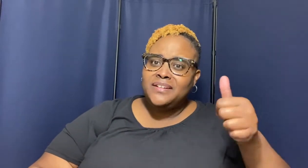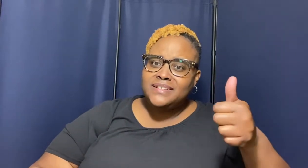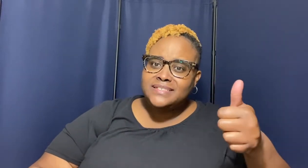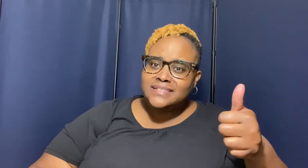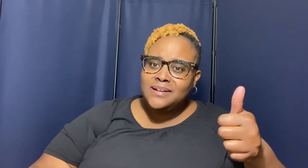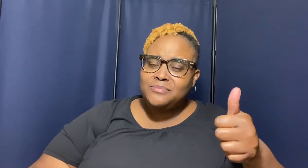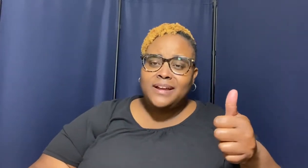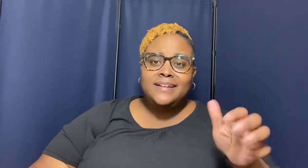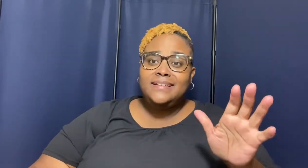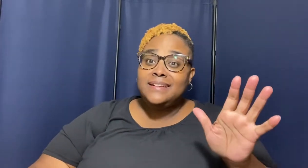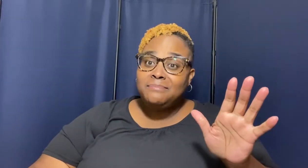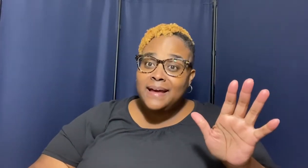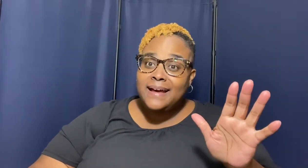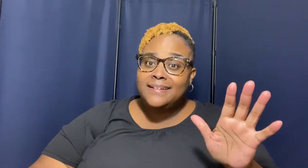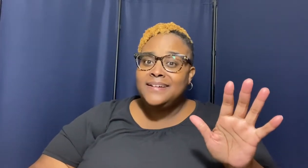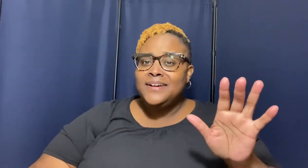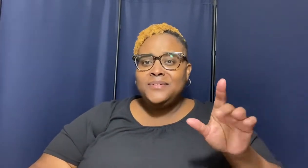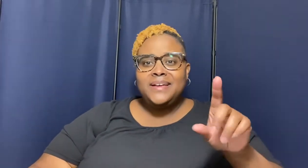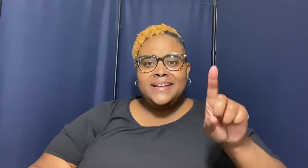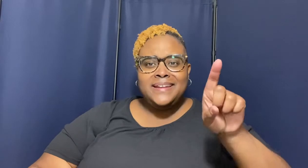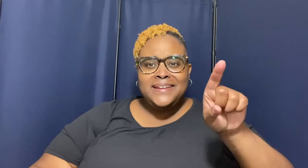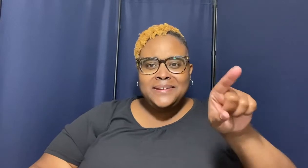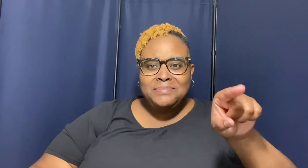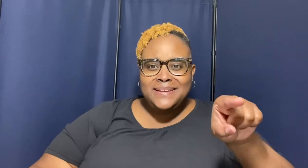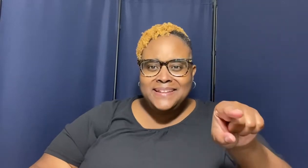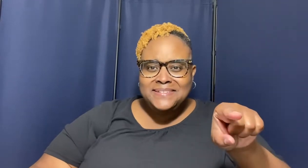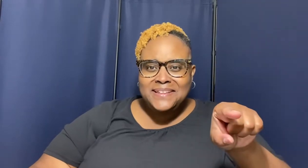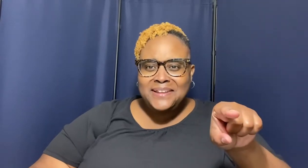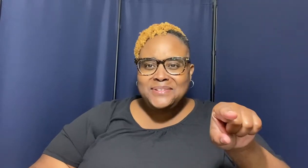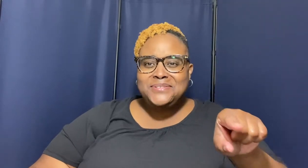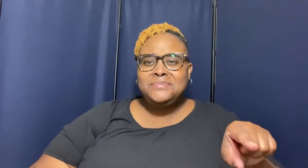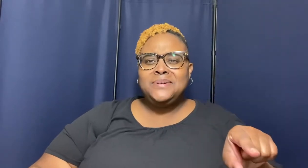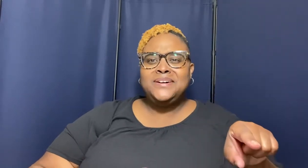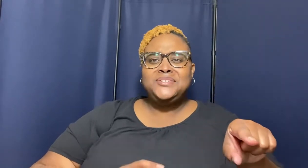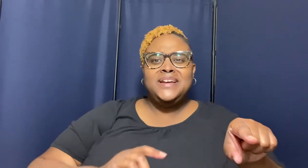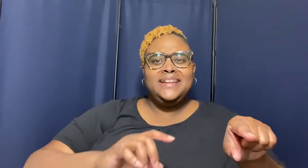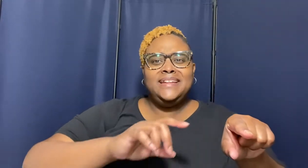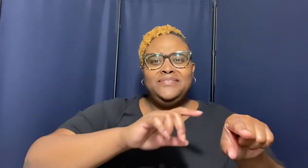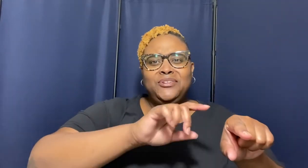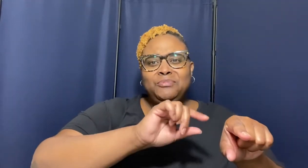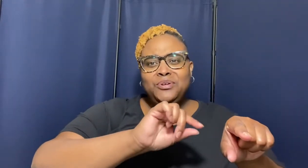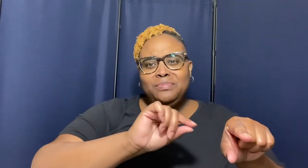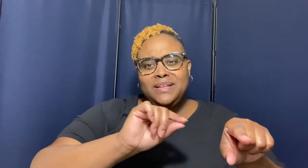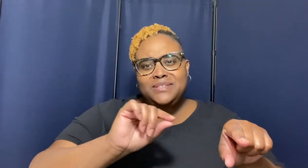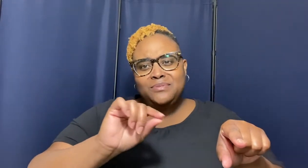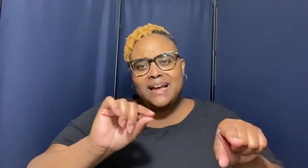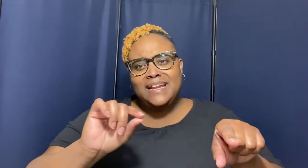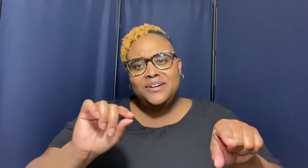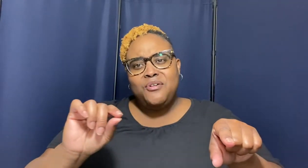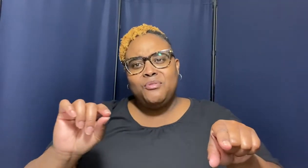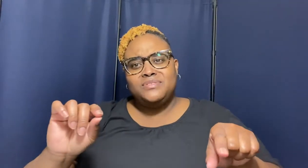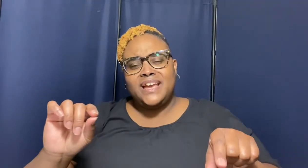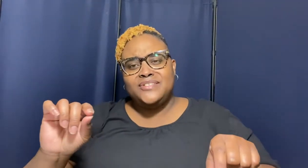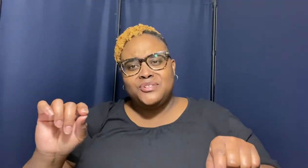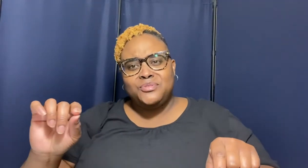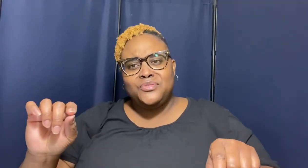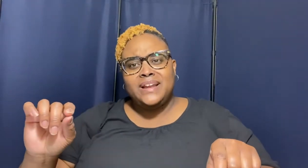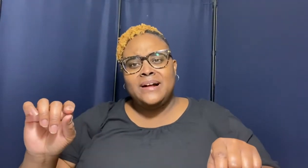this thumb right here it doesn't matter go ahead and hit it please thank you so much then if you would please so kind of go on taint your own over there